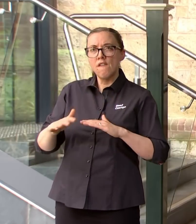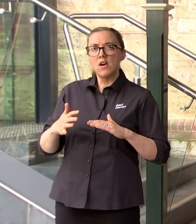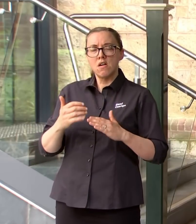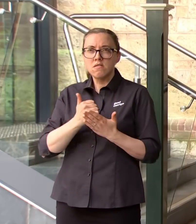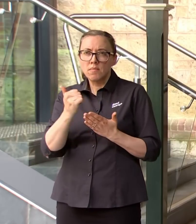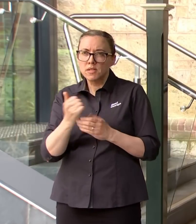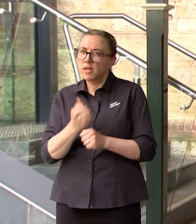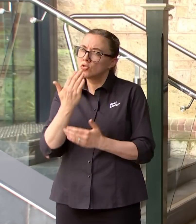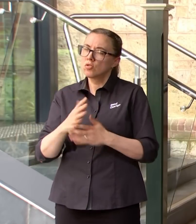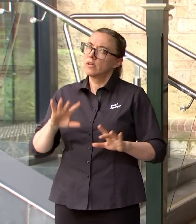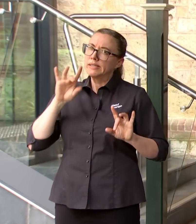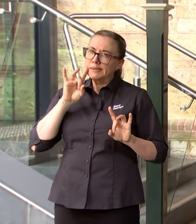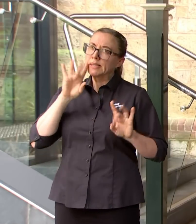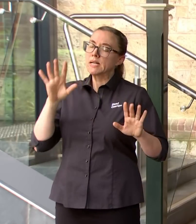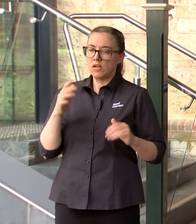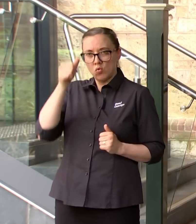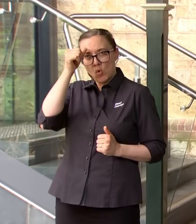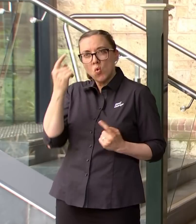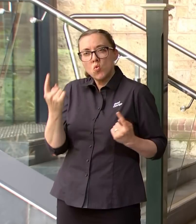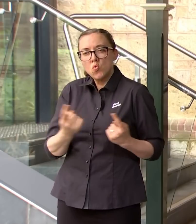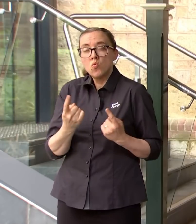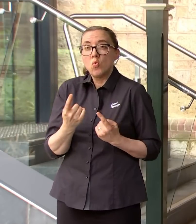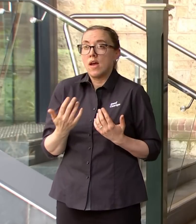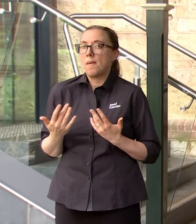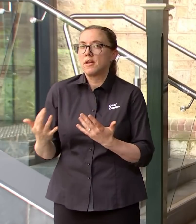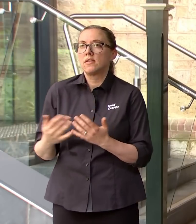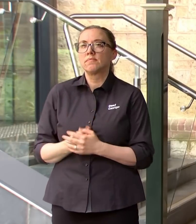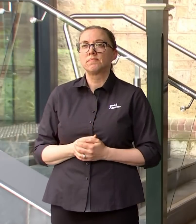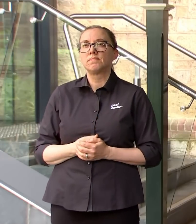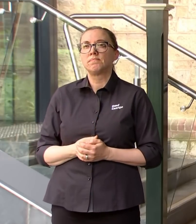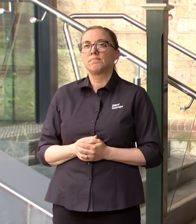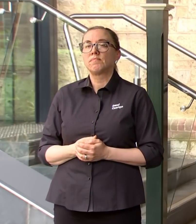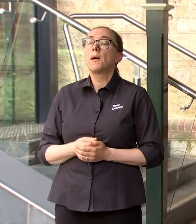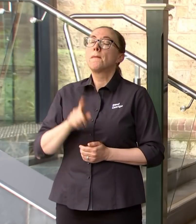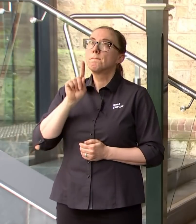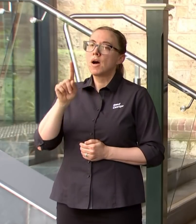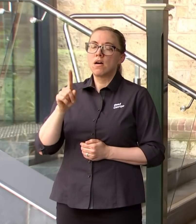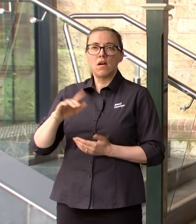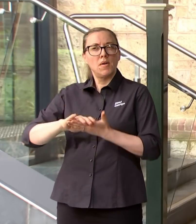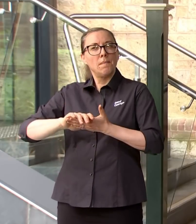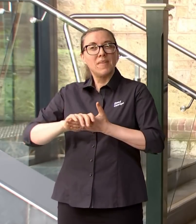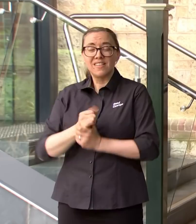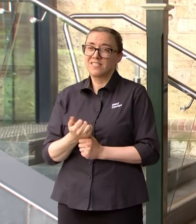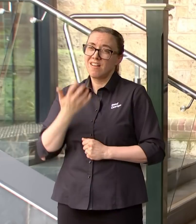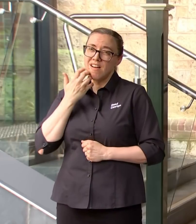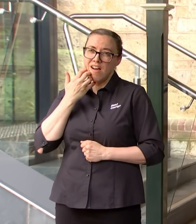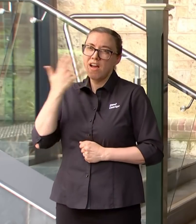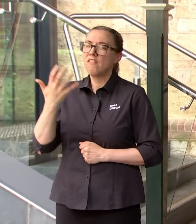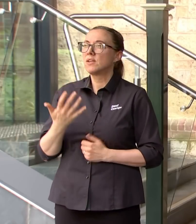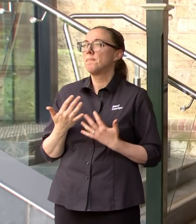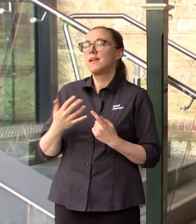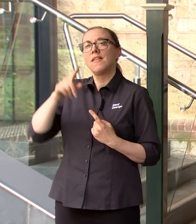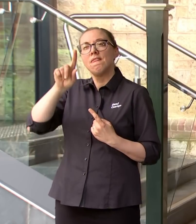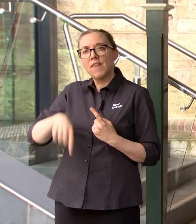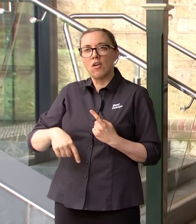I am pleased about is that we are getting many thousands of those doses into arms every single day in fact